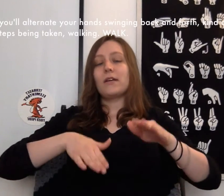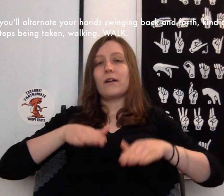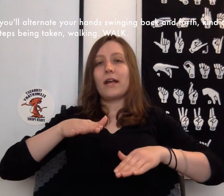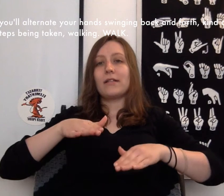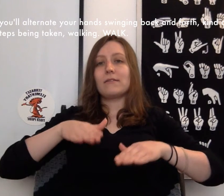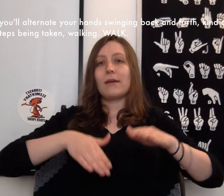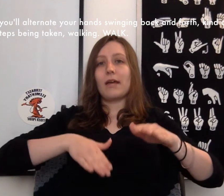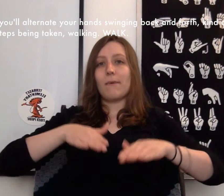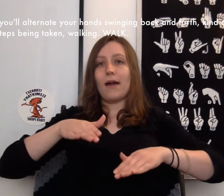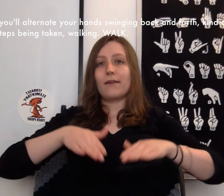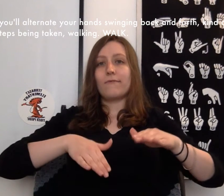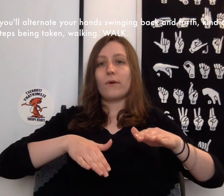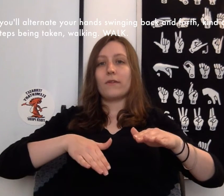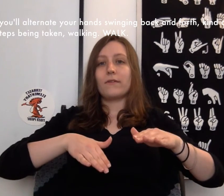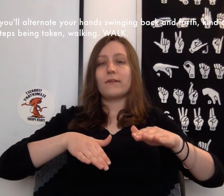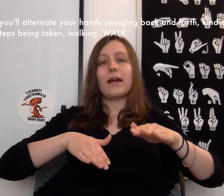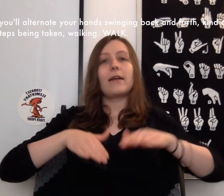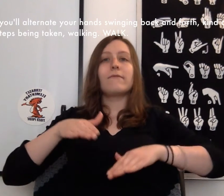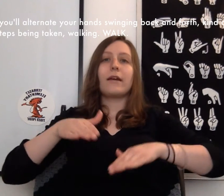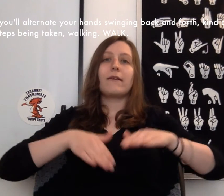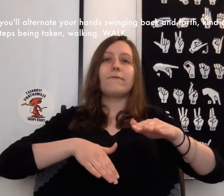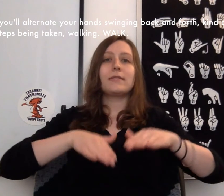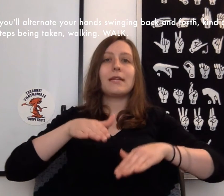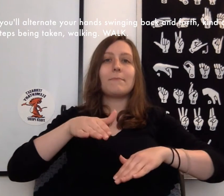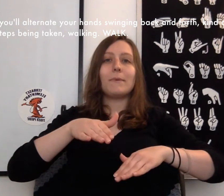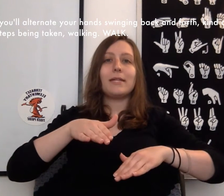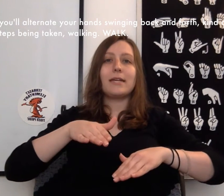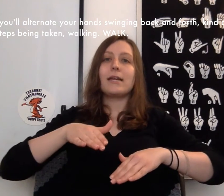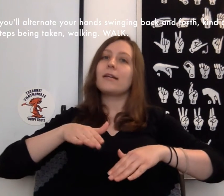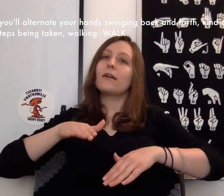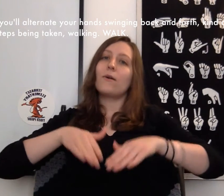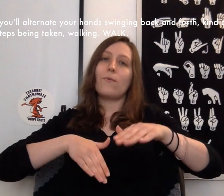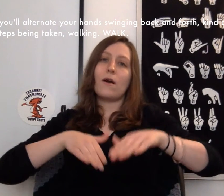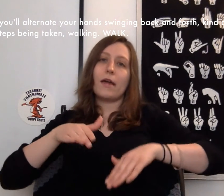your hands swinging back and forth, kind of like footsteps being taken walking.